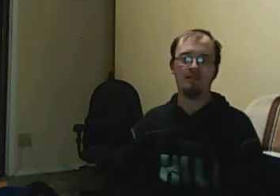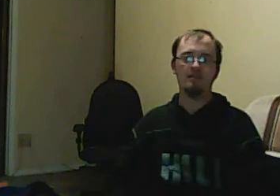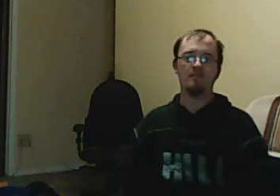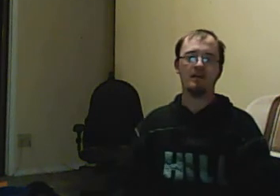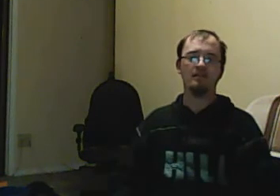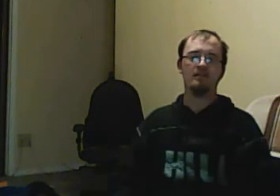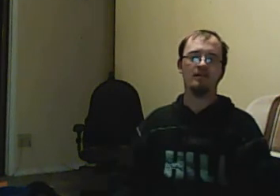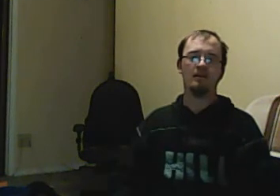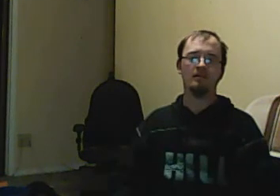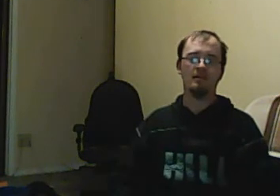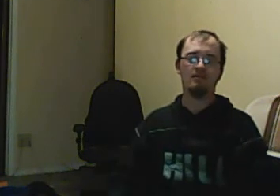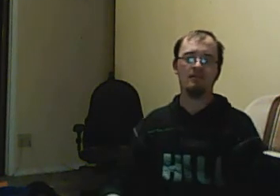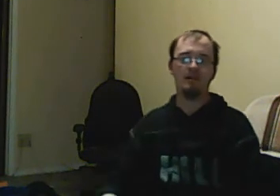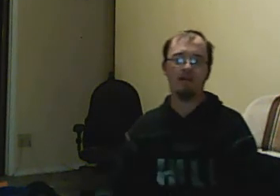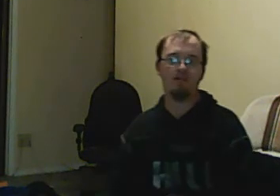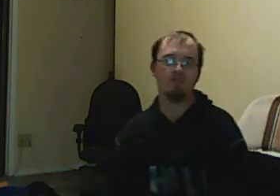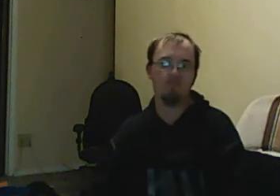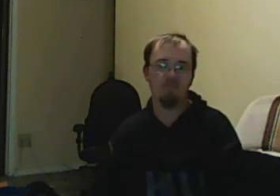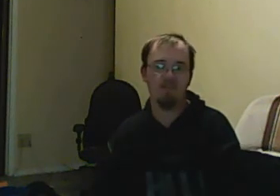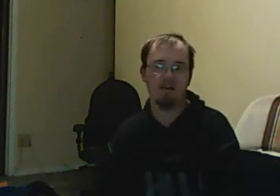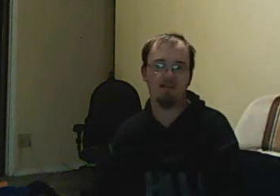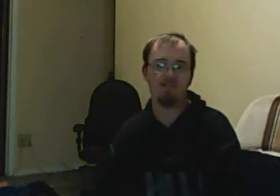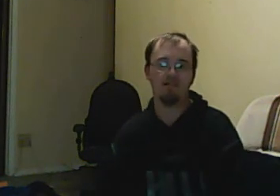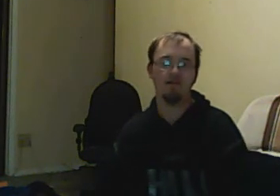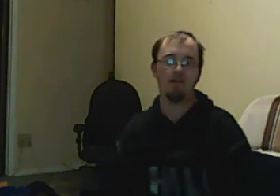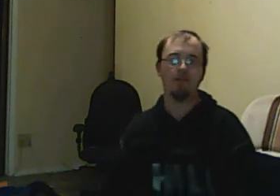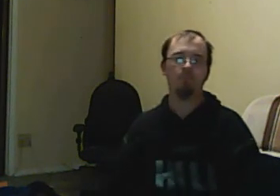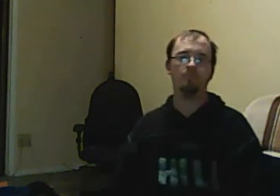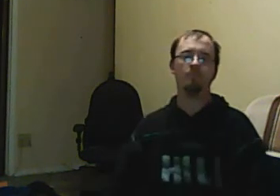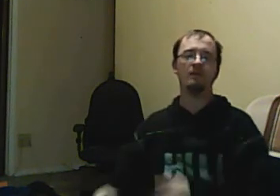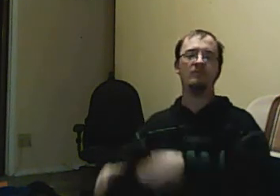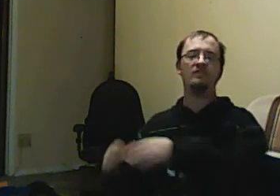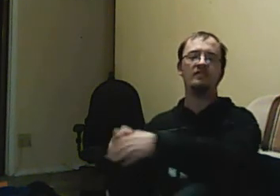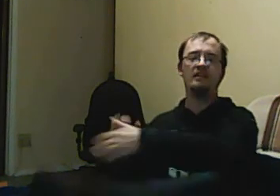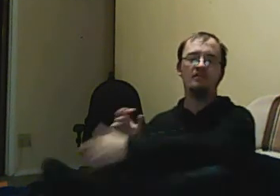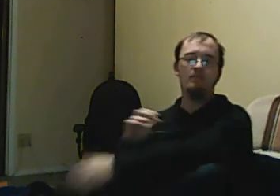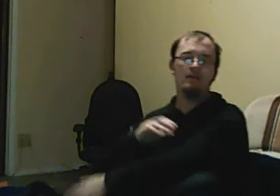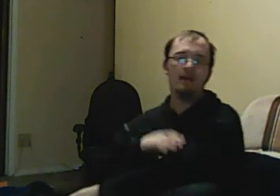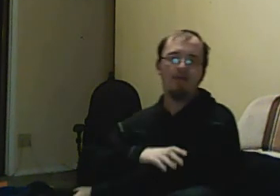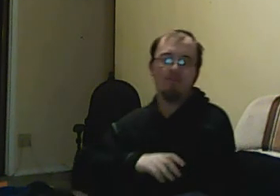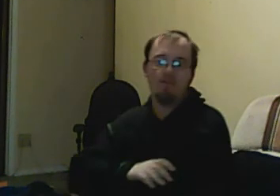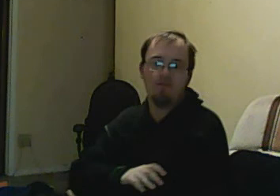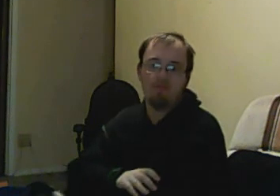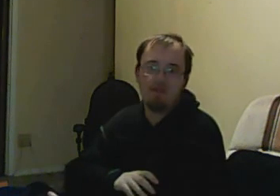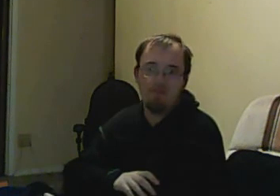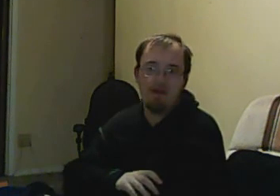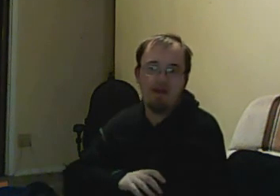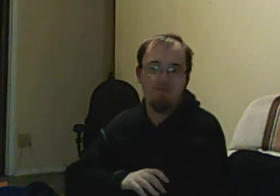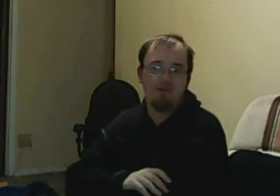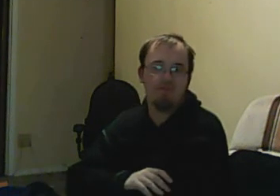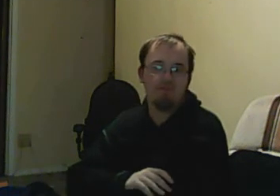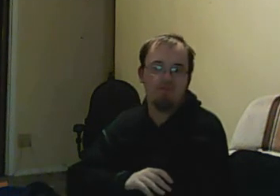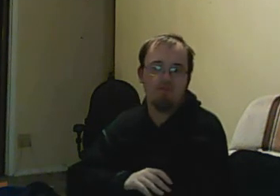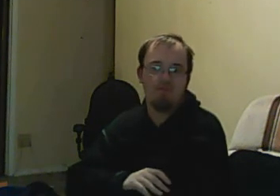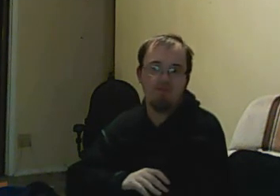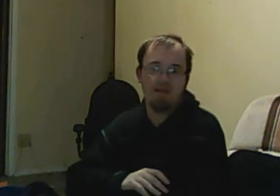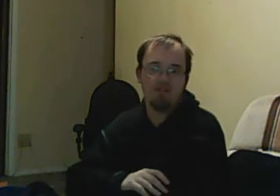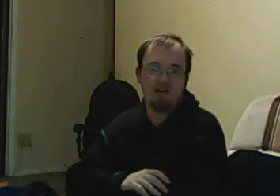didn't stay in character between takes. But with the scenes, you really have to keep your head with the character to preserve the energy.